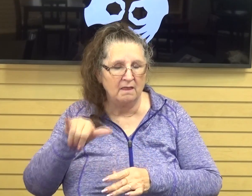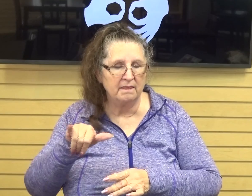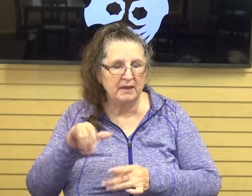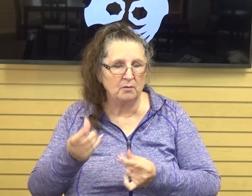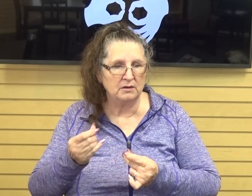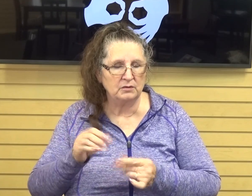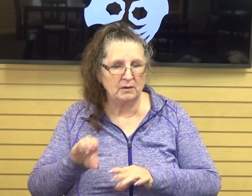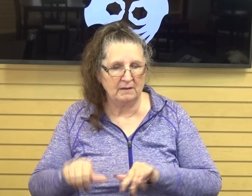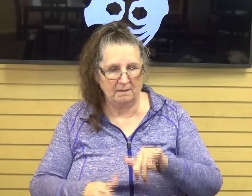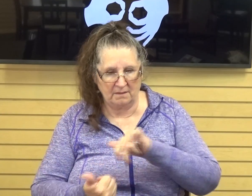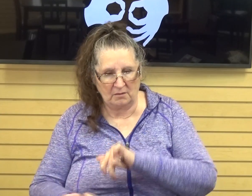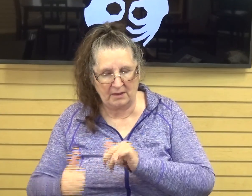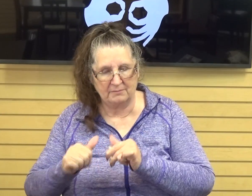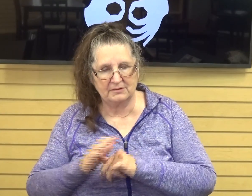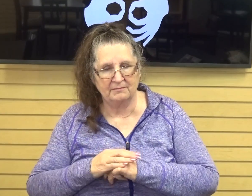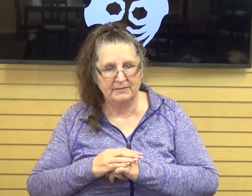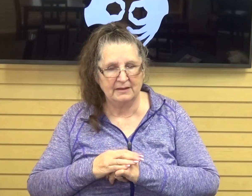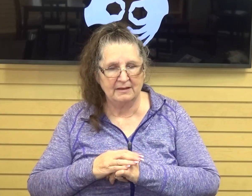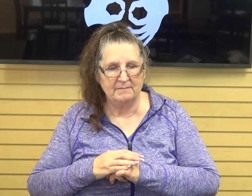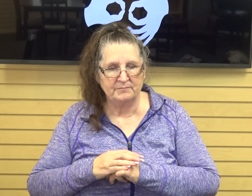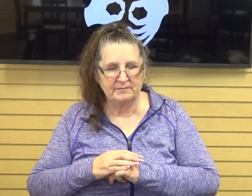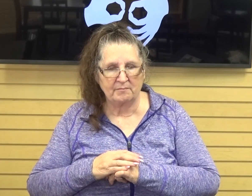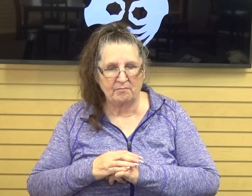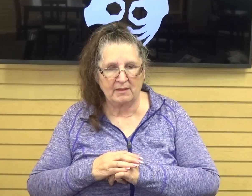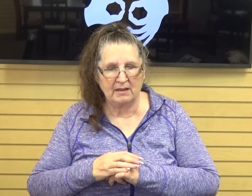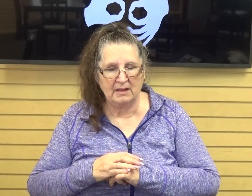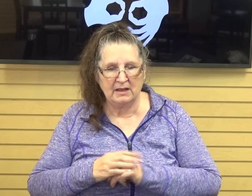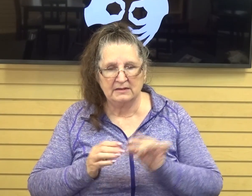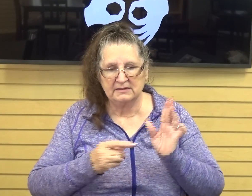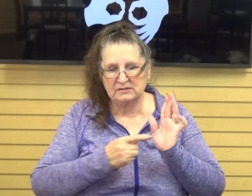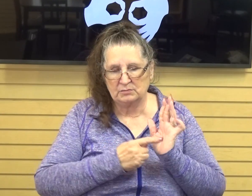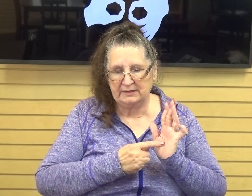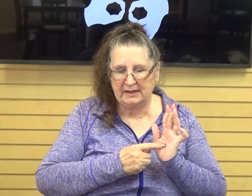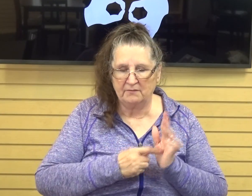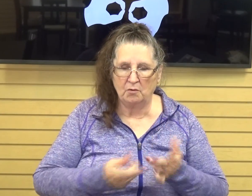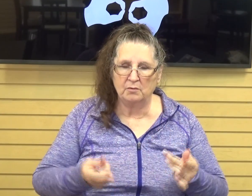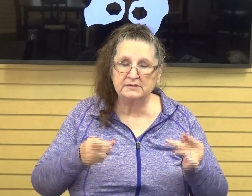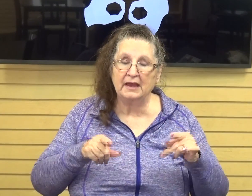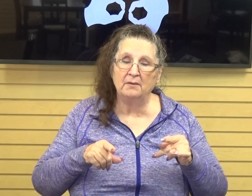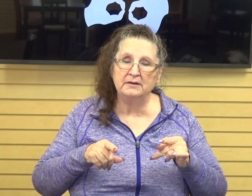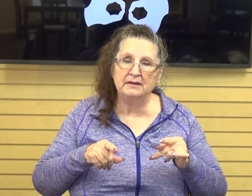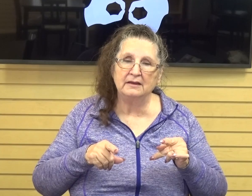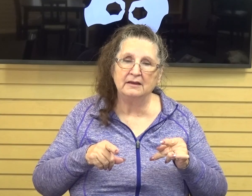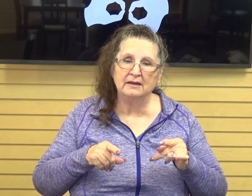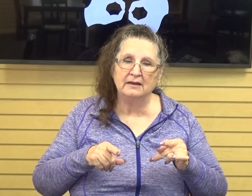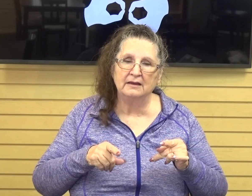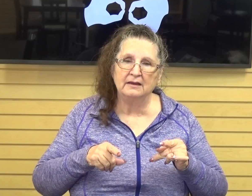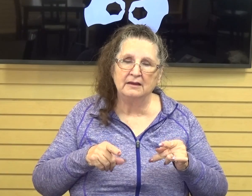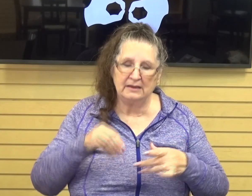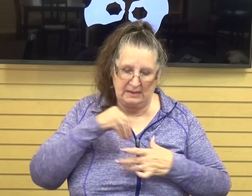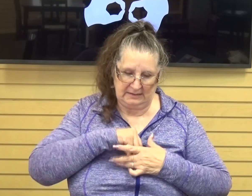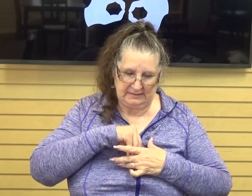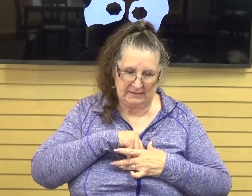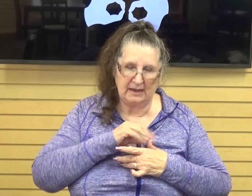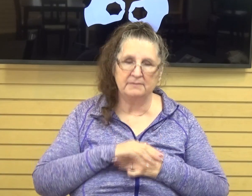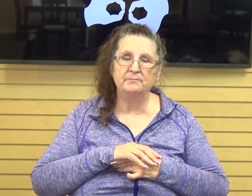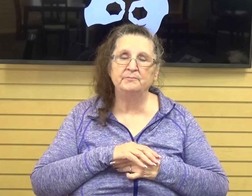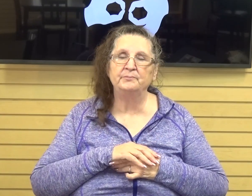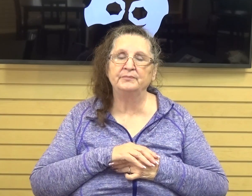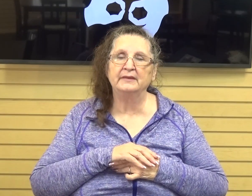intense kind of display of what was going on inwardly. And so it's an outward